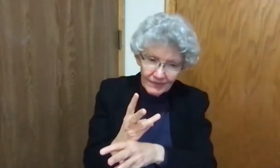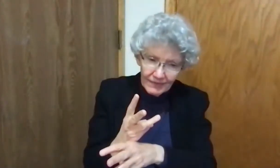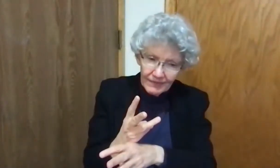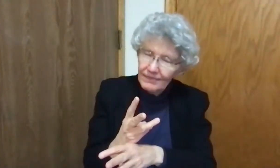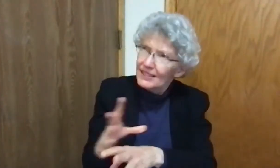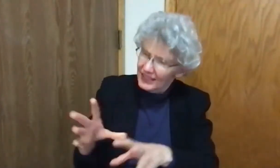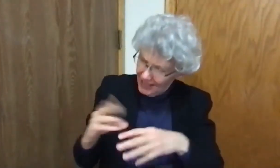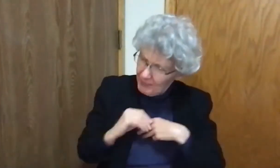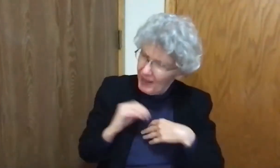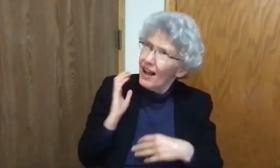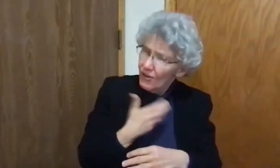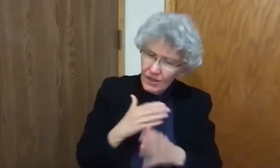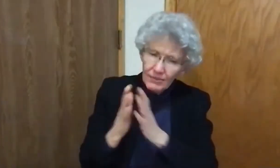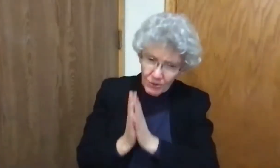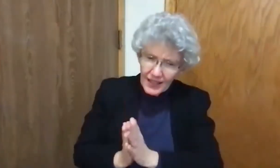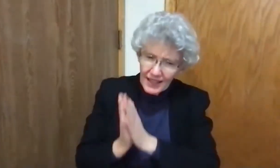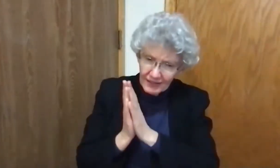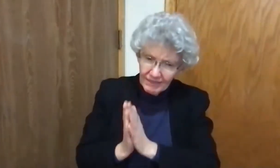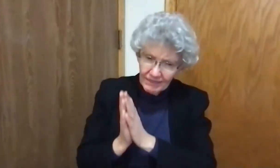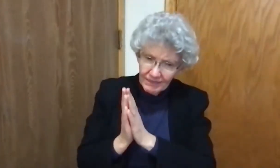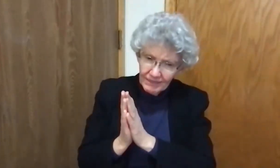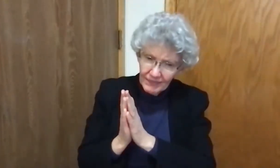Lord Jesus, light of the world, accept our prayers.